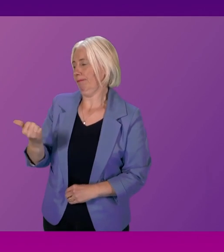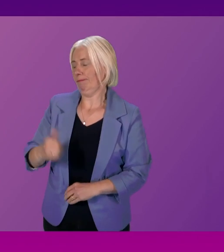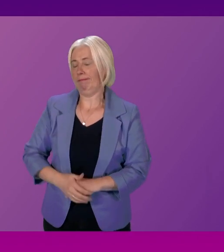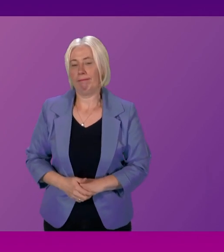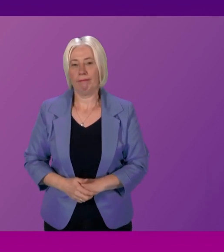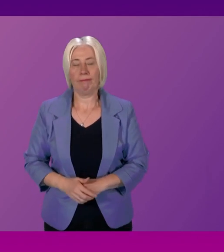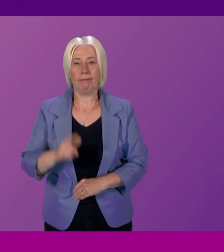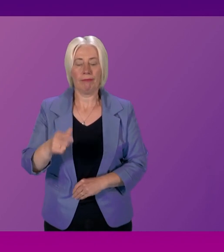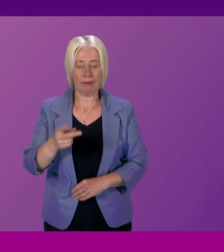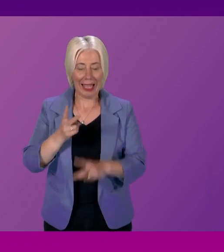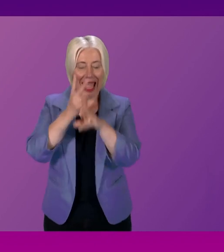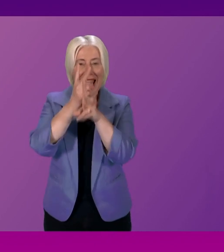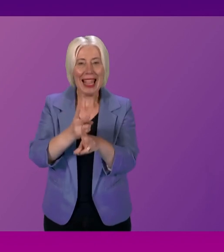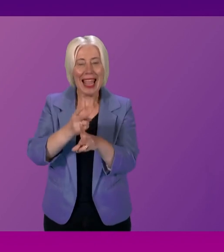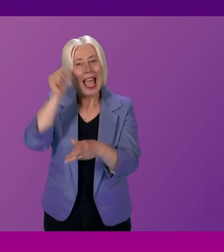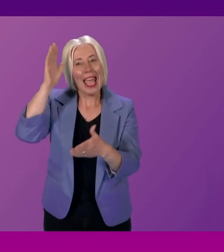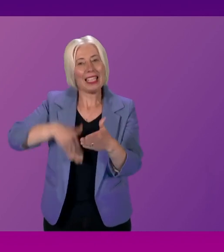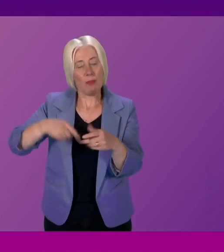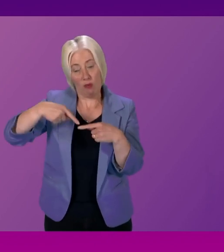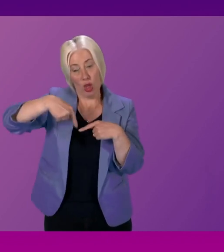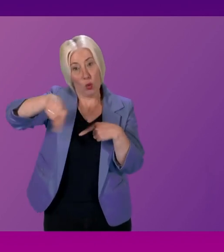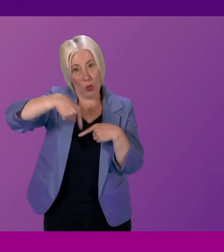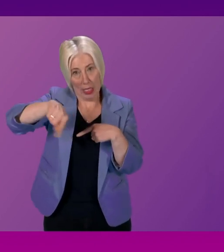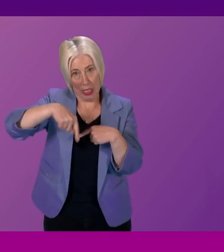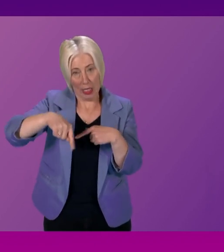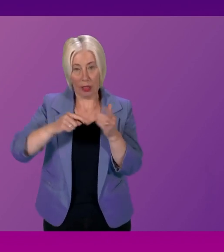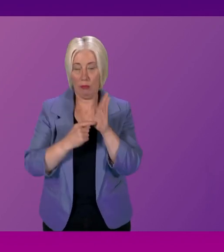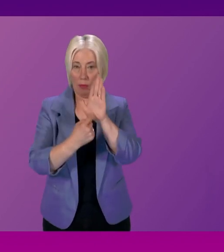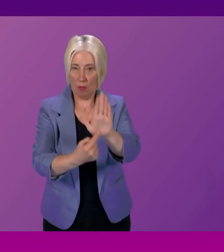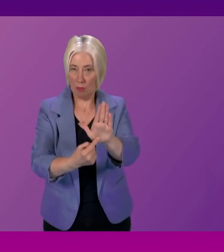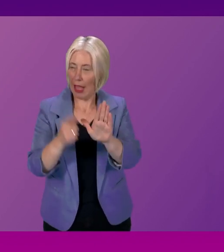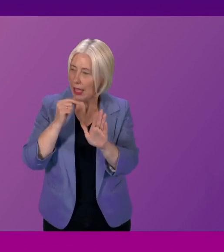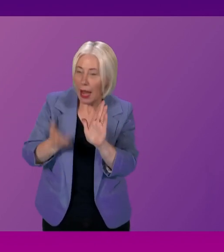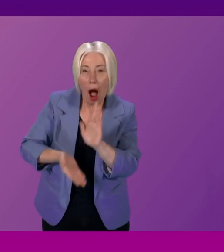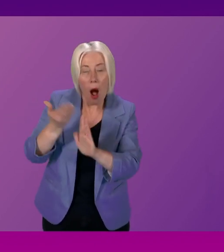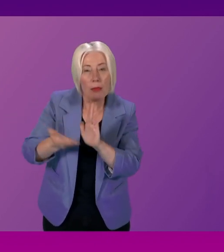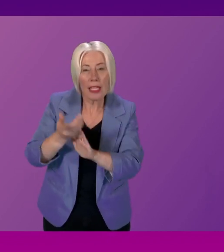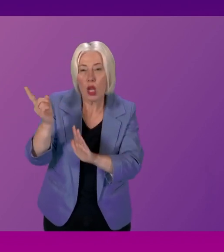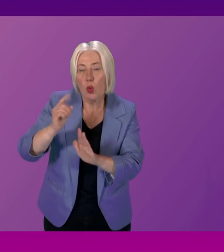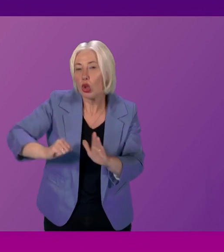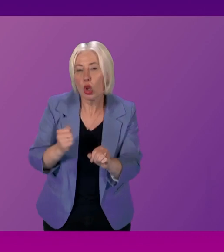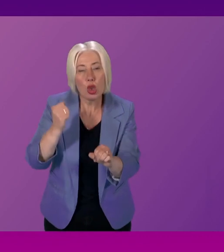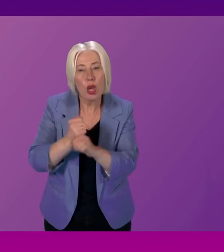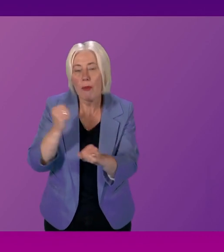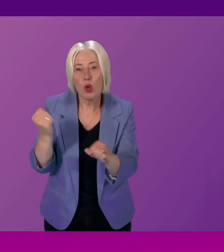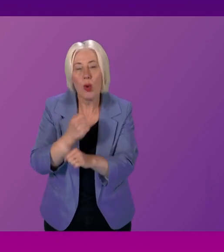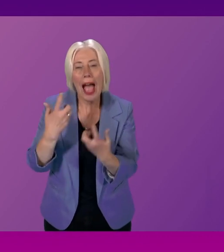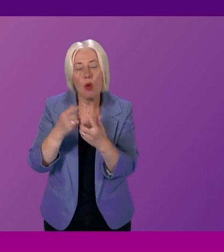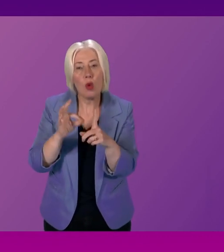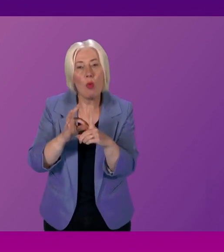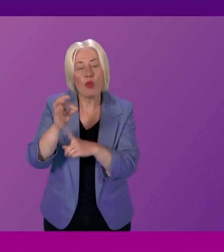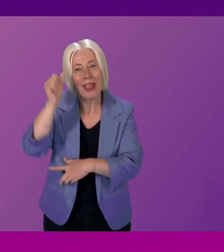mark Care Experience Week, can the First Minister provide an update on the steps the Scottish Government is taking to improve the experiences